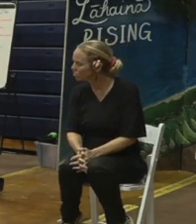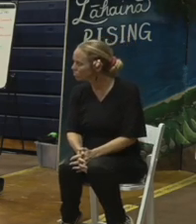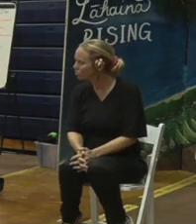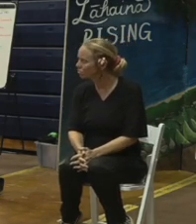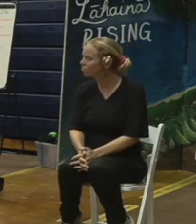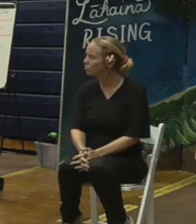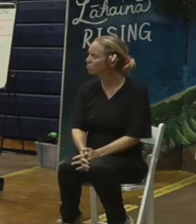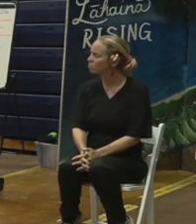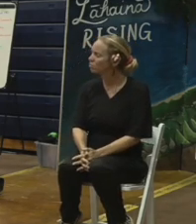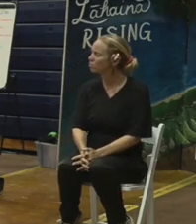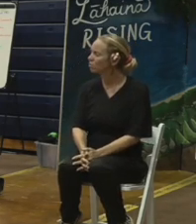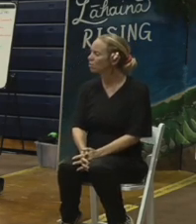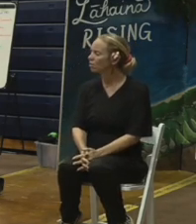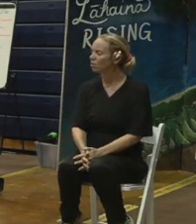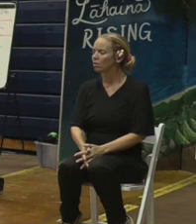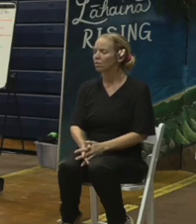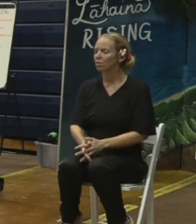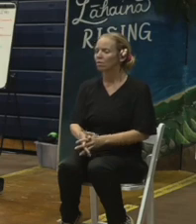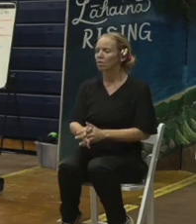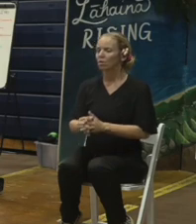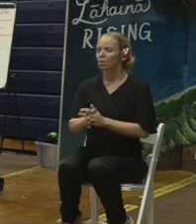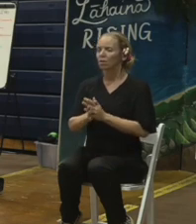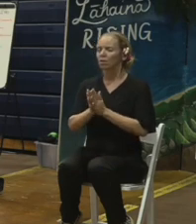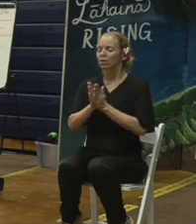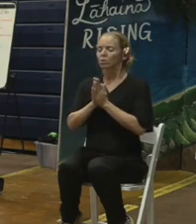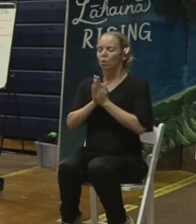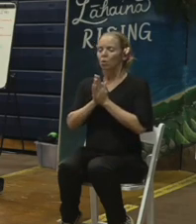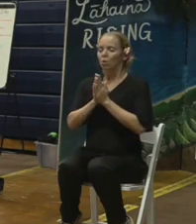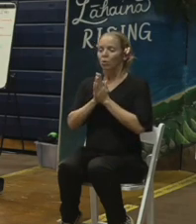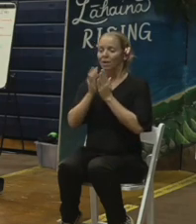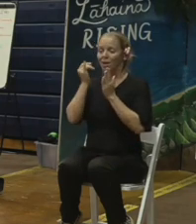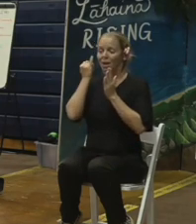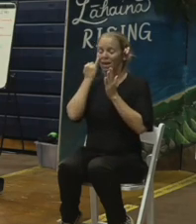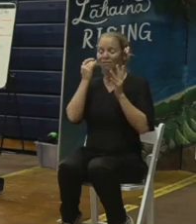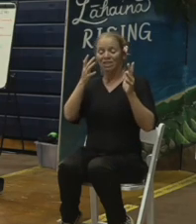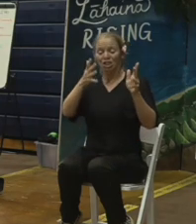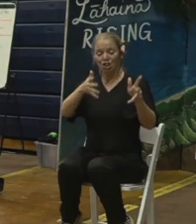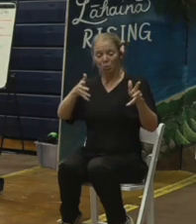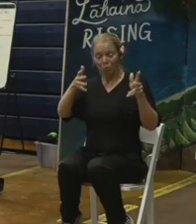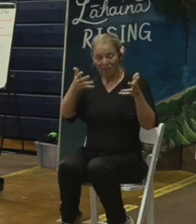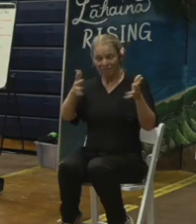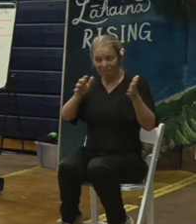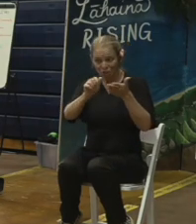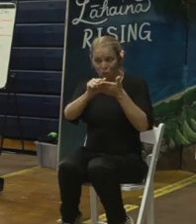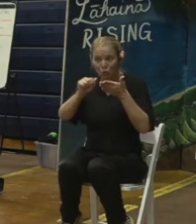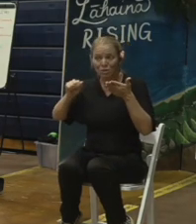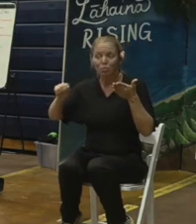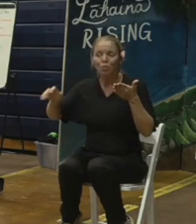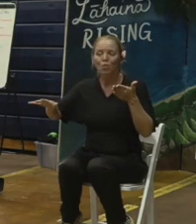removed, can we rebuild our house right away? If not, how long does it take?